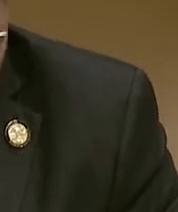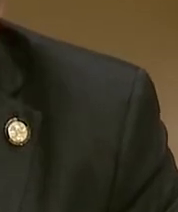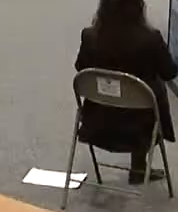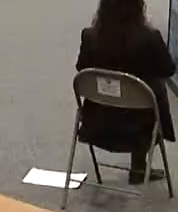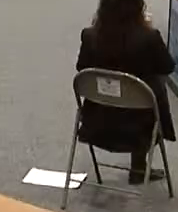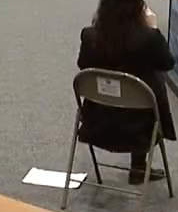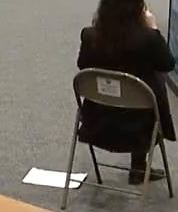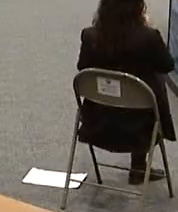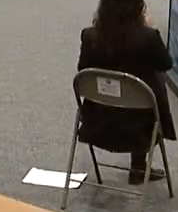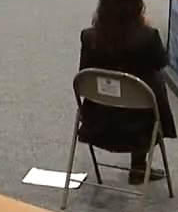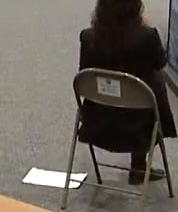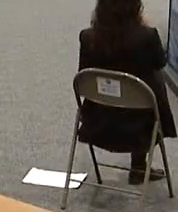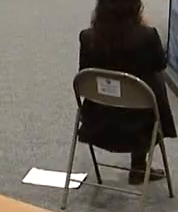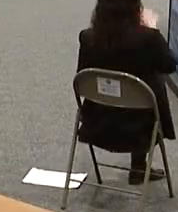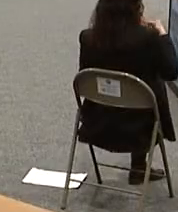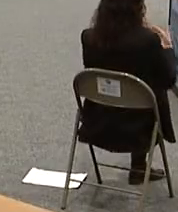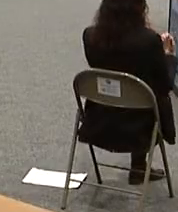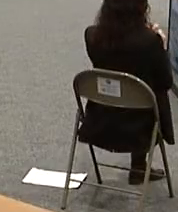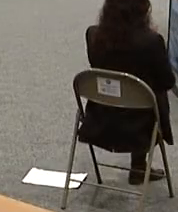favor, say aye. Aye. All those opposed?